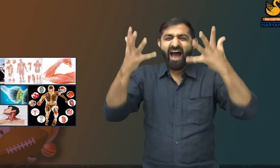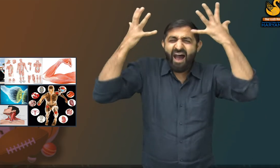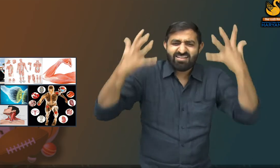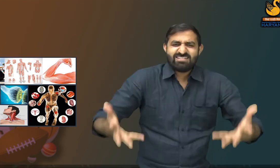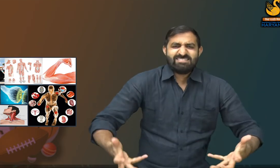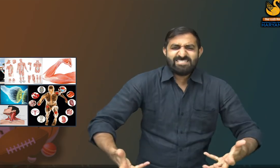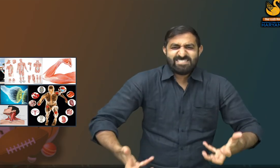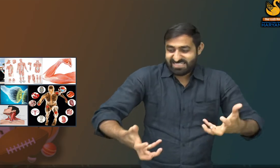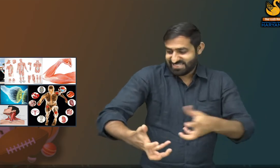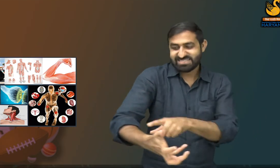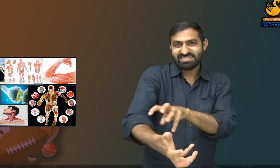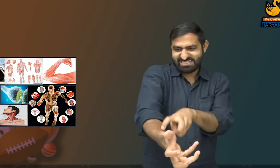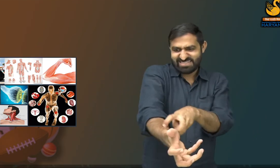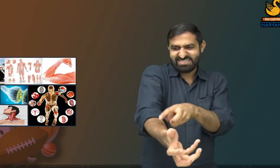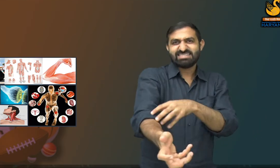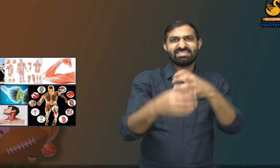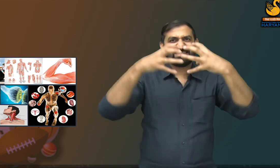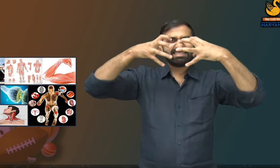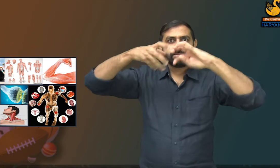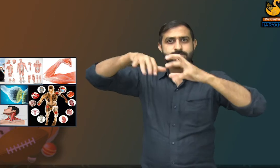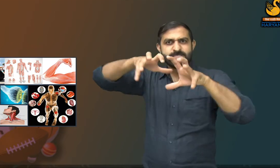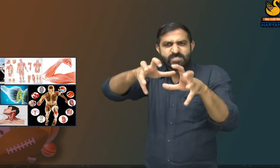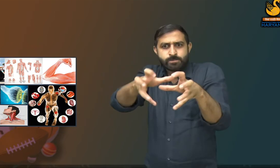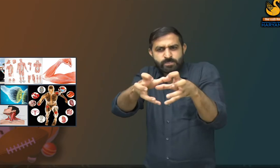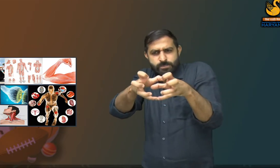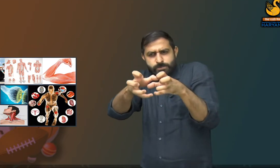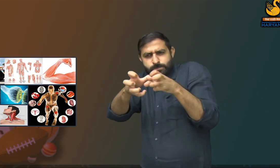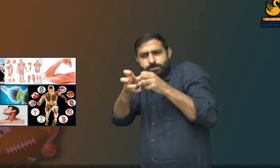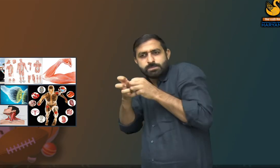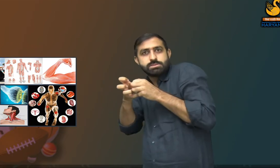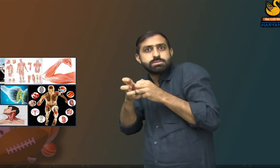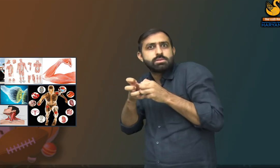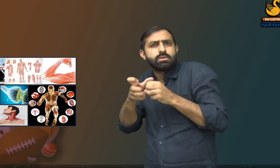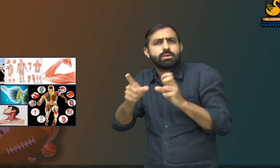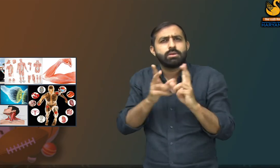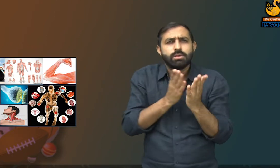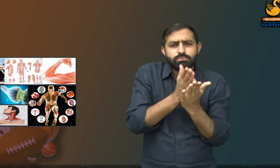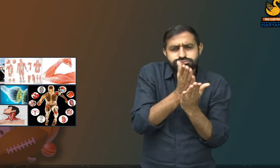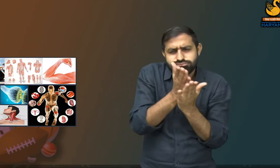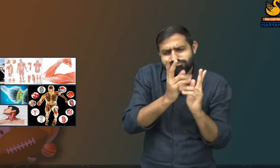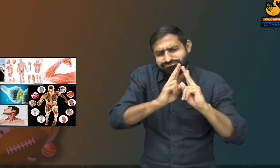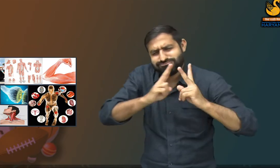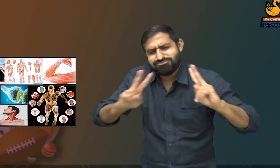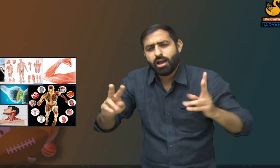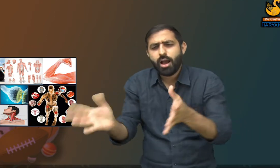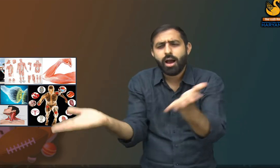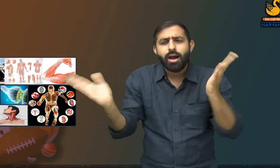much. But lifting heavy objects will create stress on the muscles and tissues. So physiology